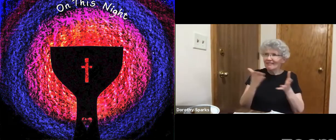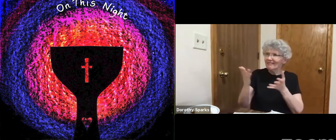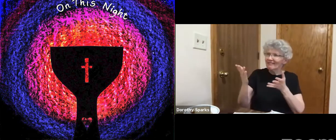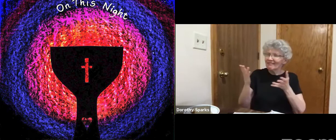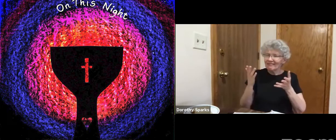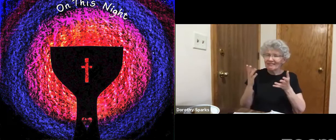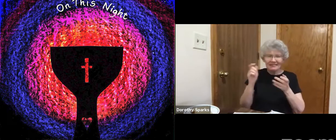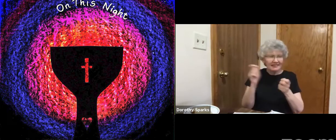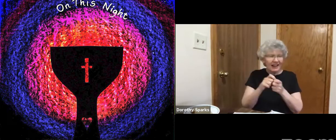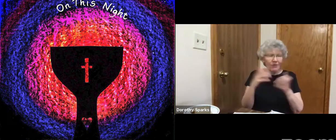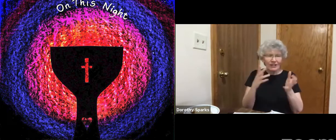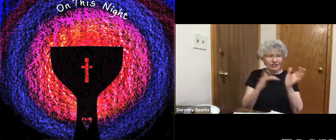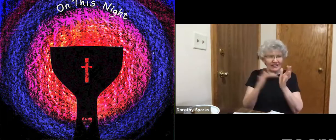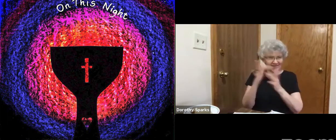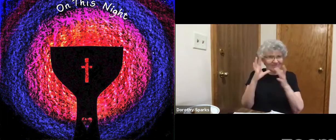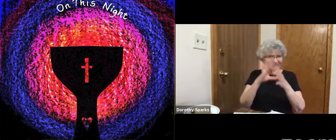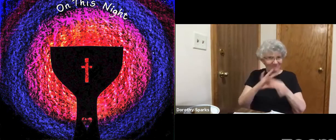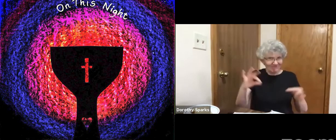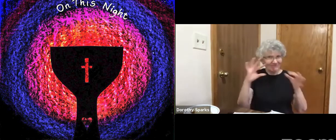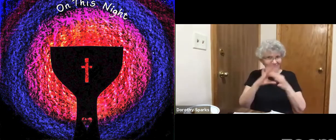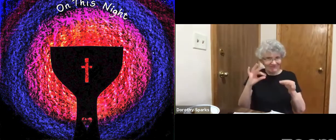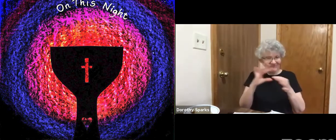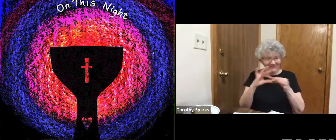So, they prepared the Passover meal there.